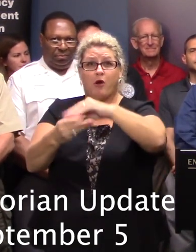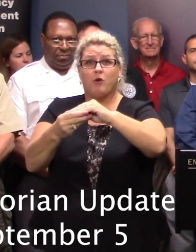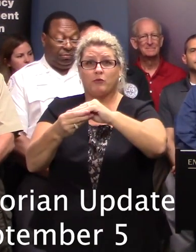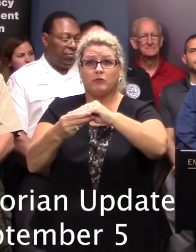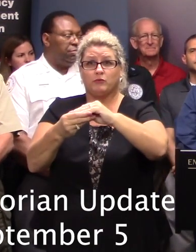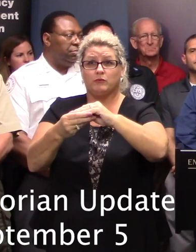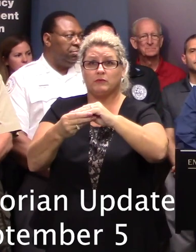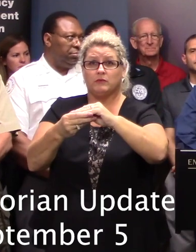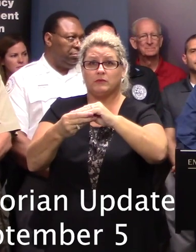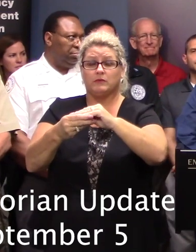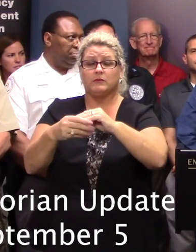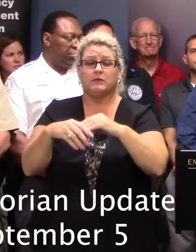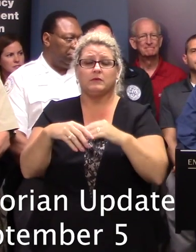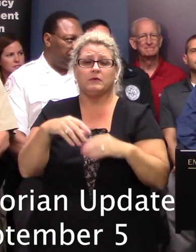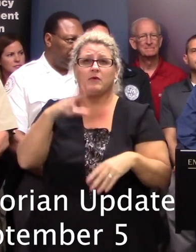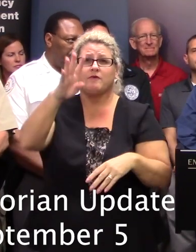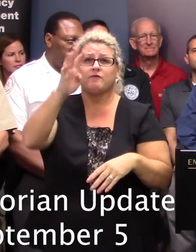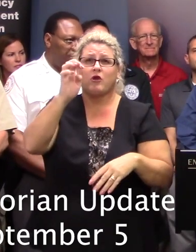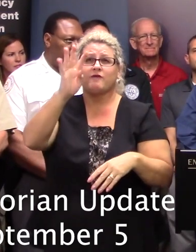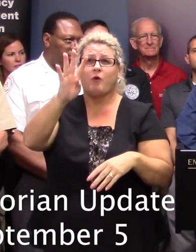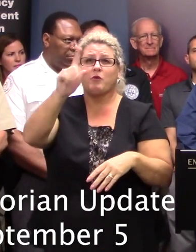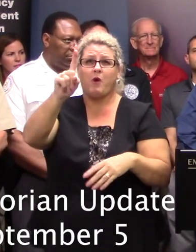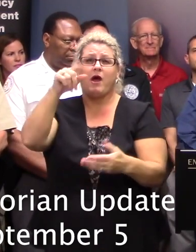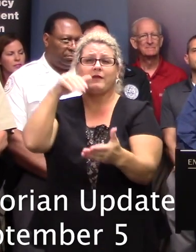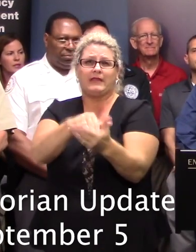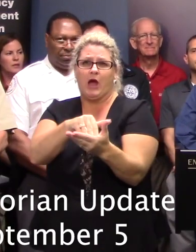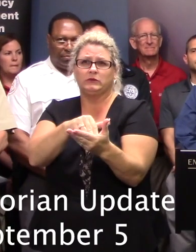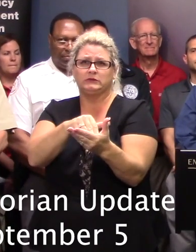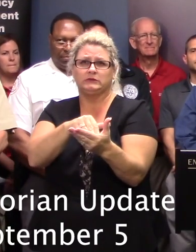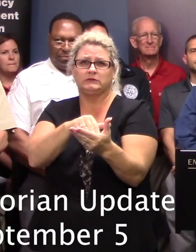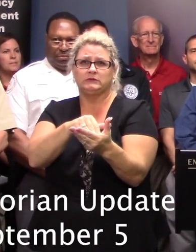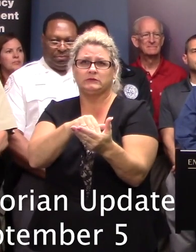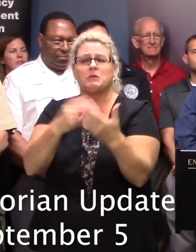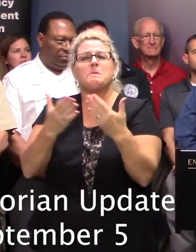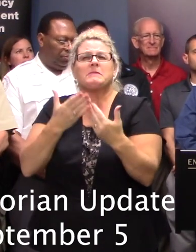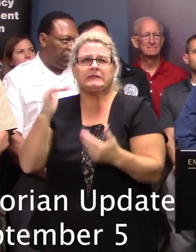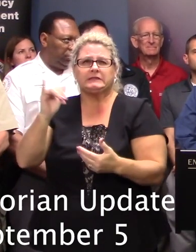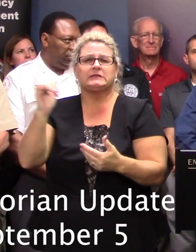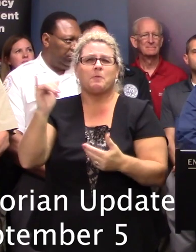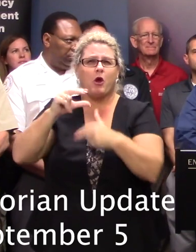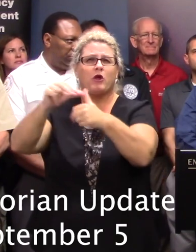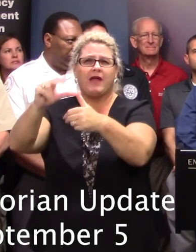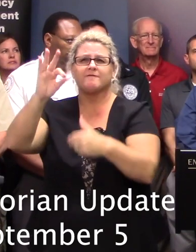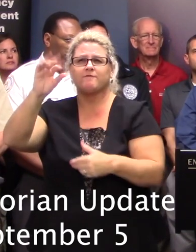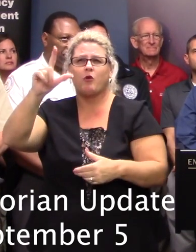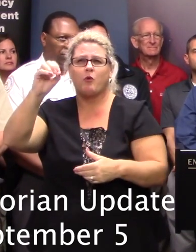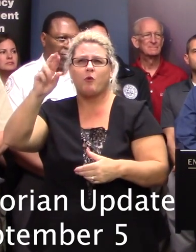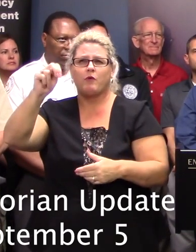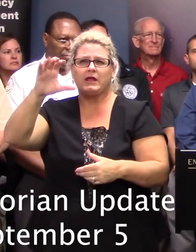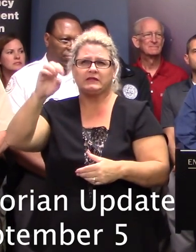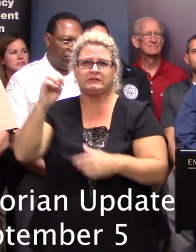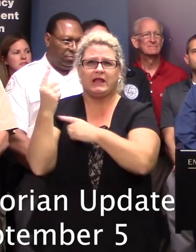evacuees is 441,000, which is very, very similar to what we had for Hurricane Florence last year.